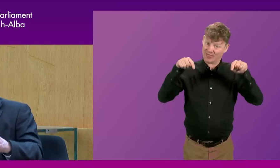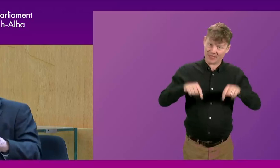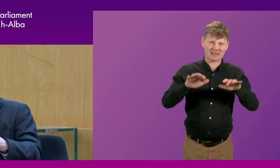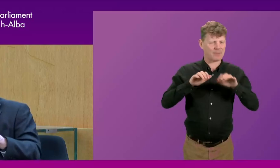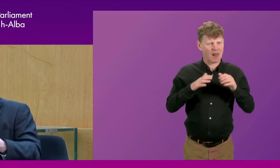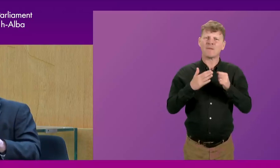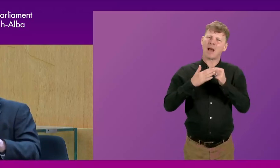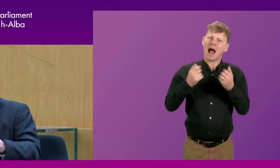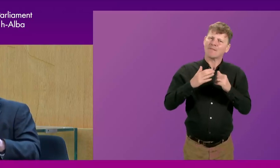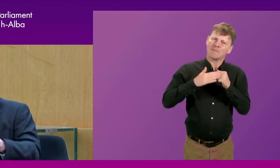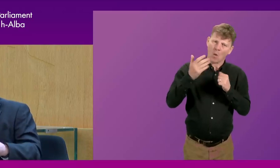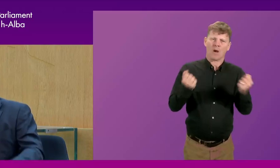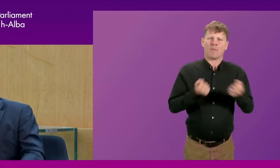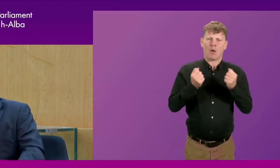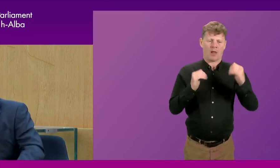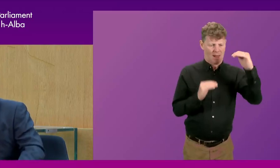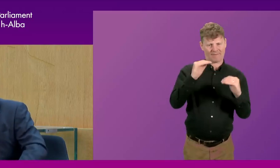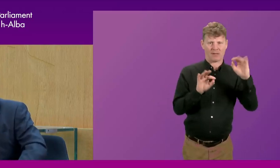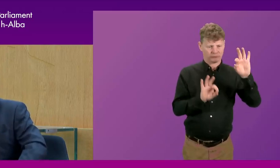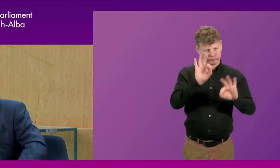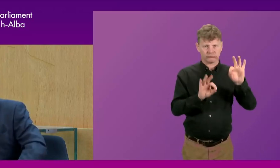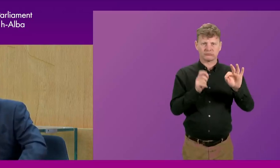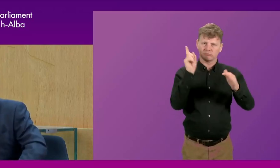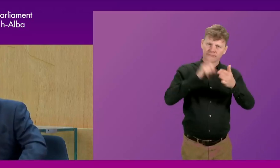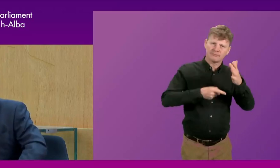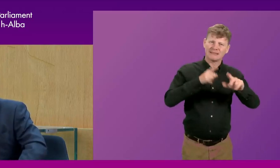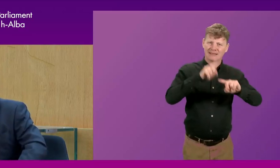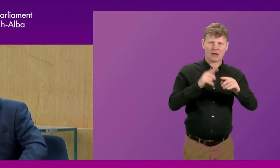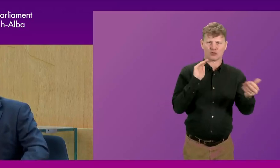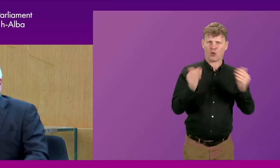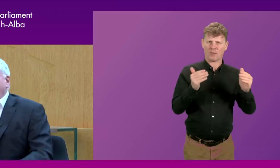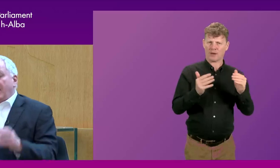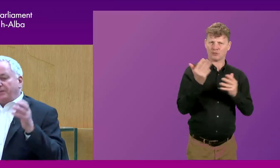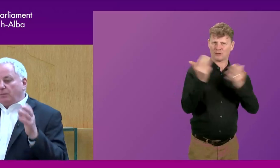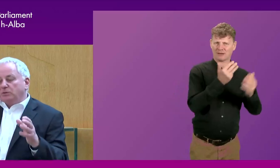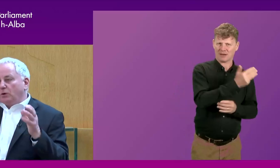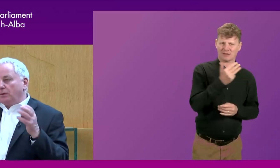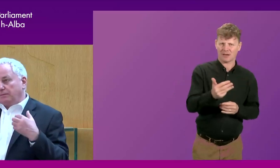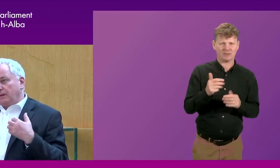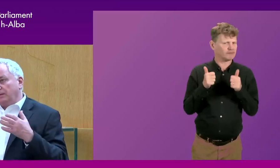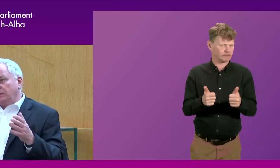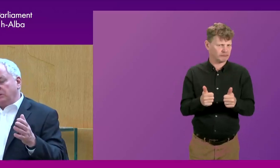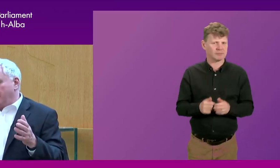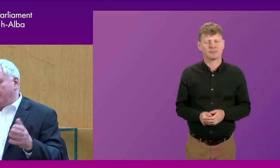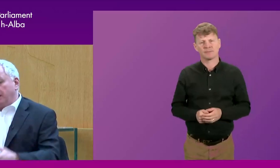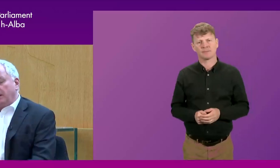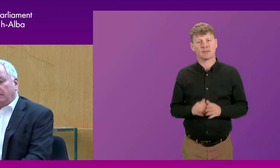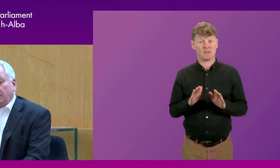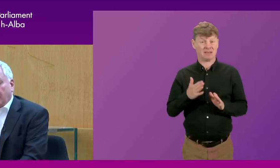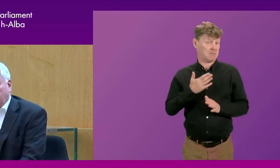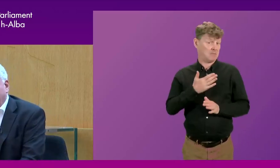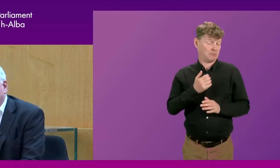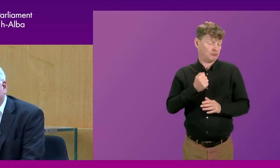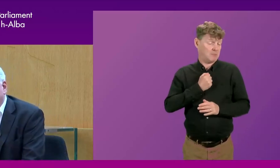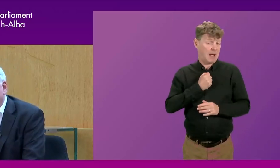have much more power over the levels of taxation in Scotland than they had in 1999. I think what's gone, this is just my opinion